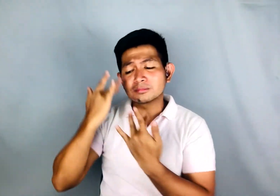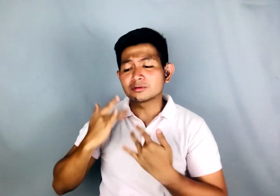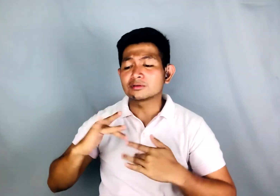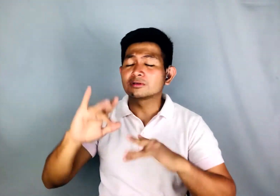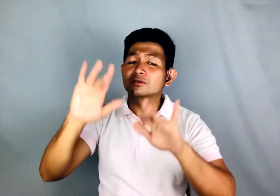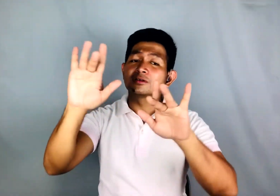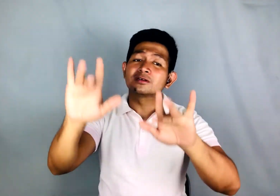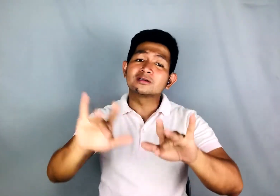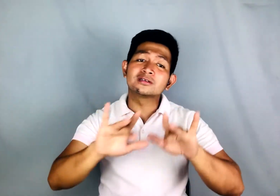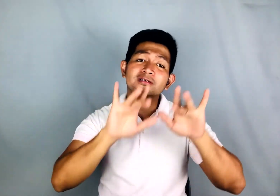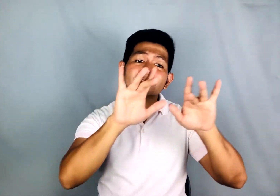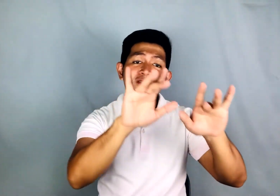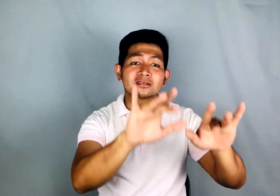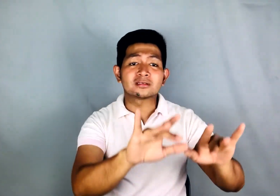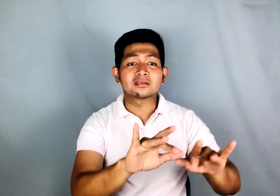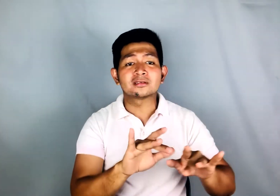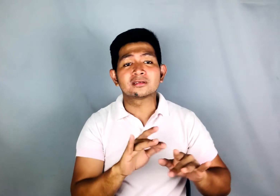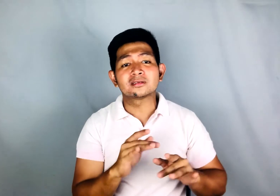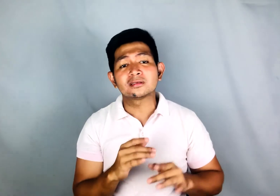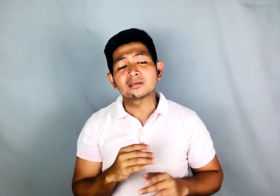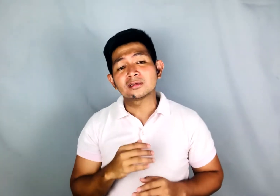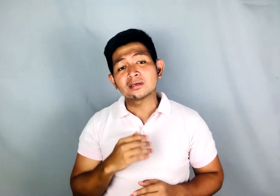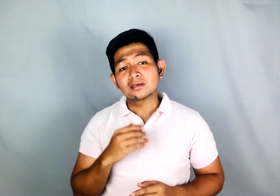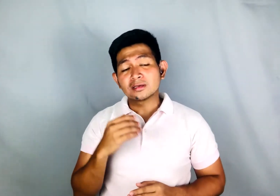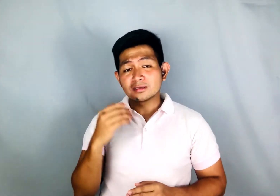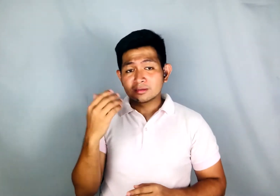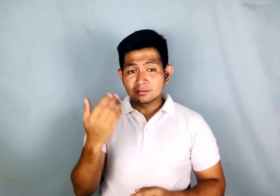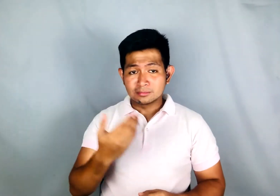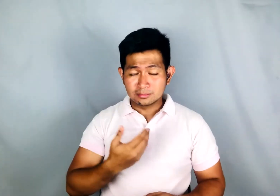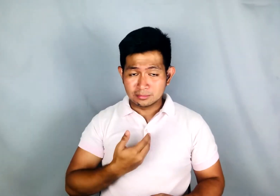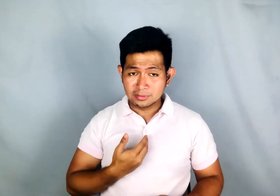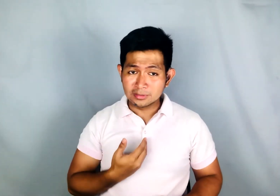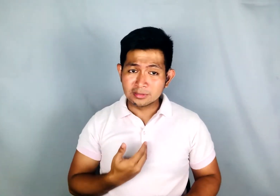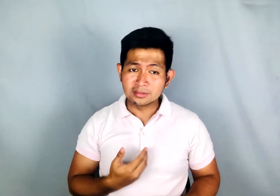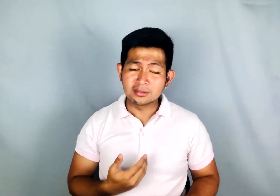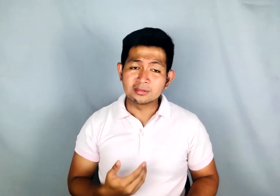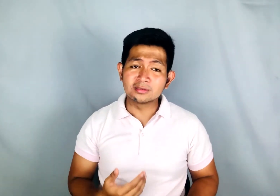Come, heal our land